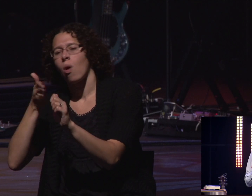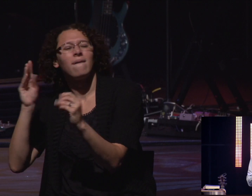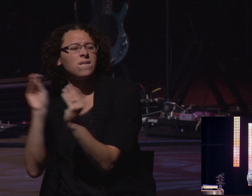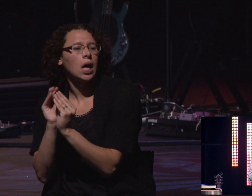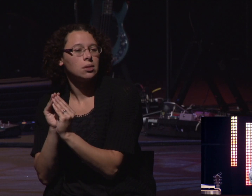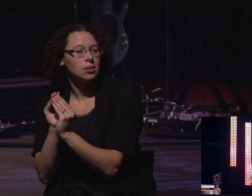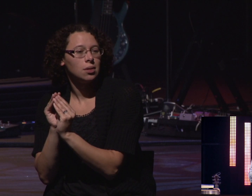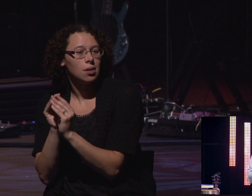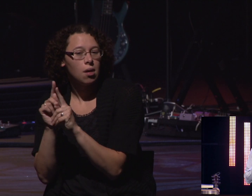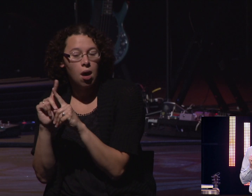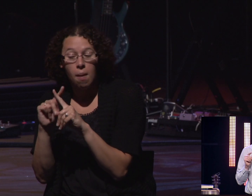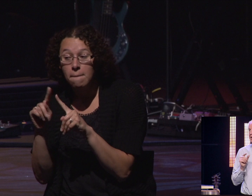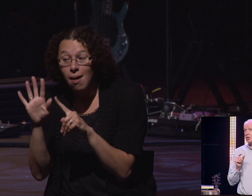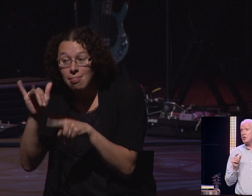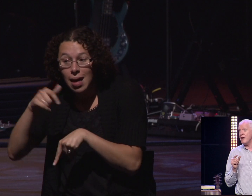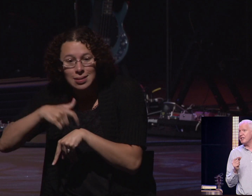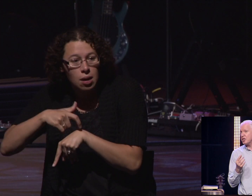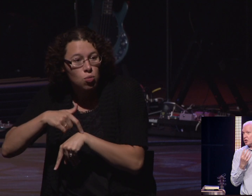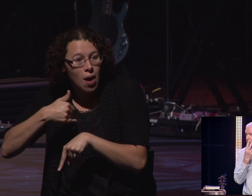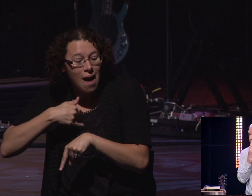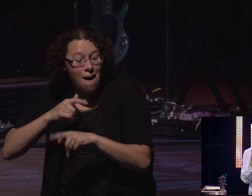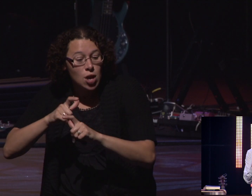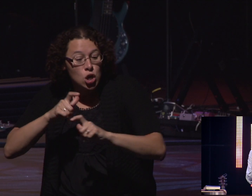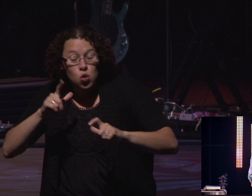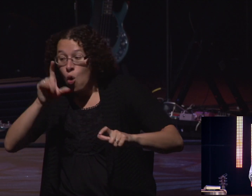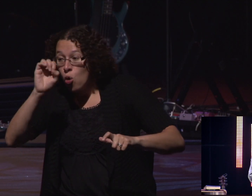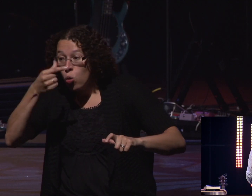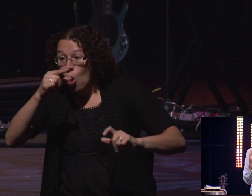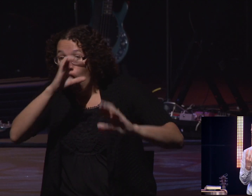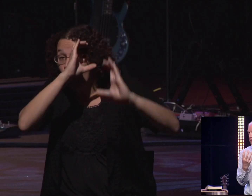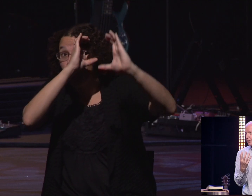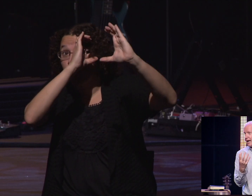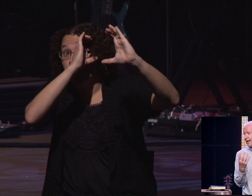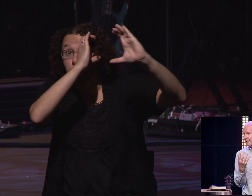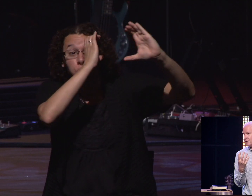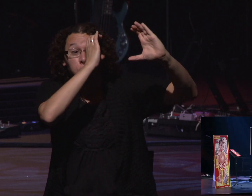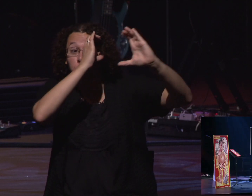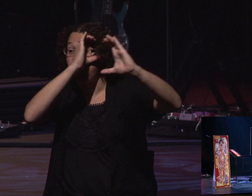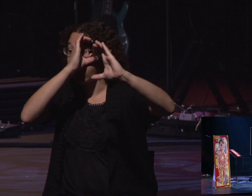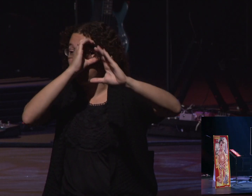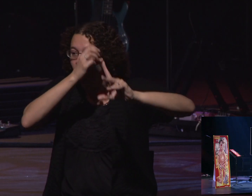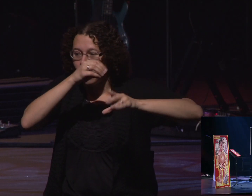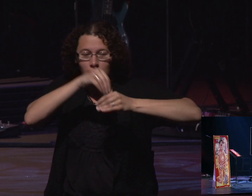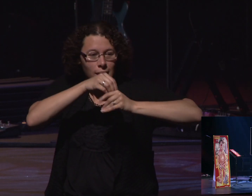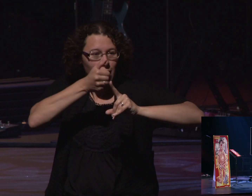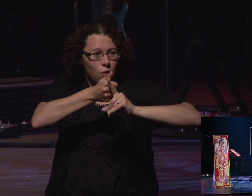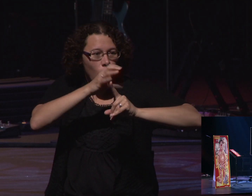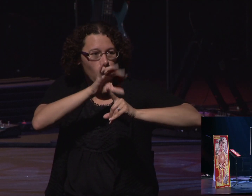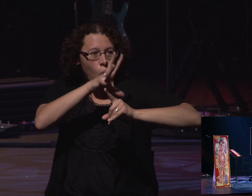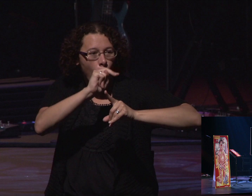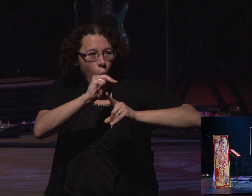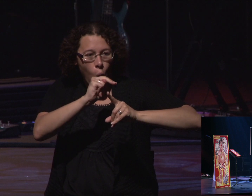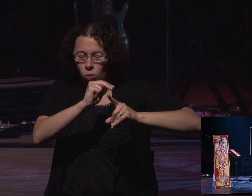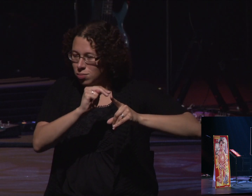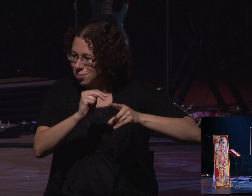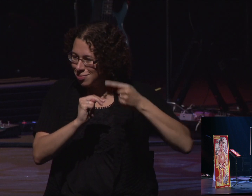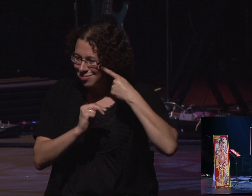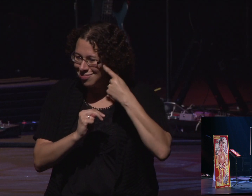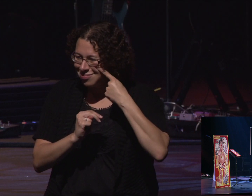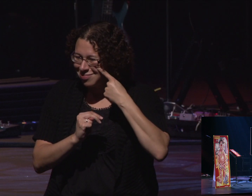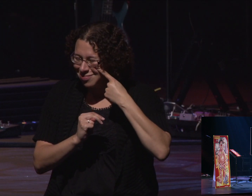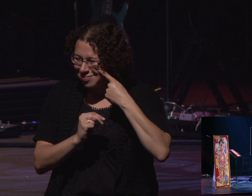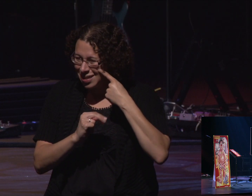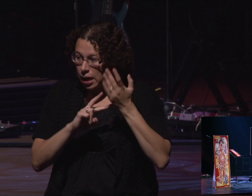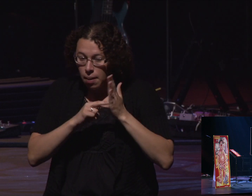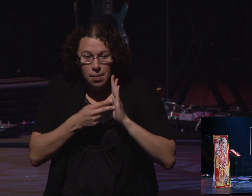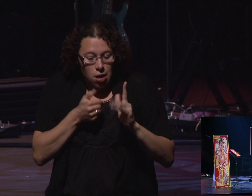And he says, when all the time you have this log sticking out of your own eye, this huge plank, this huge two before is coming out of